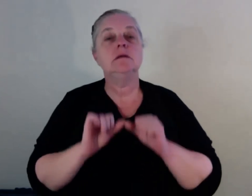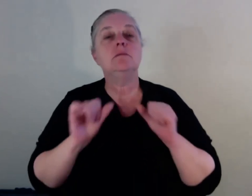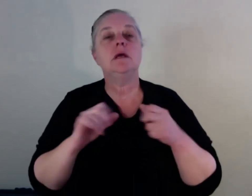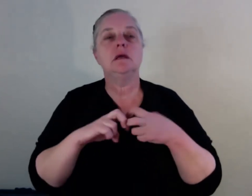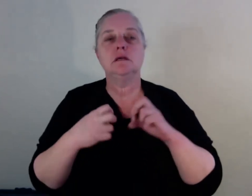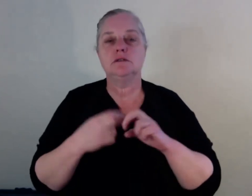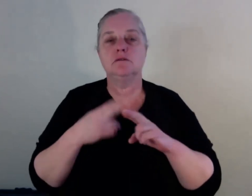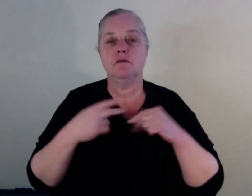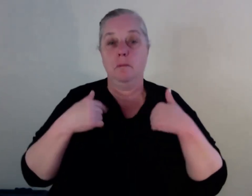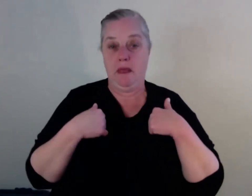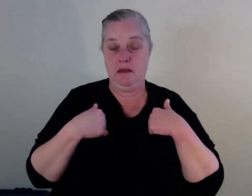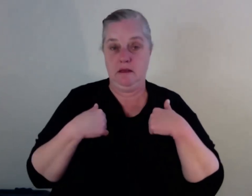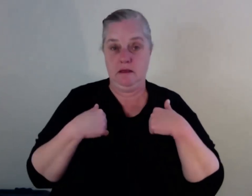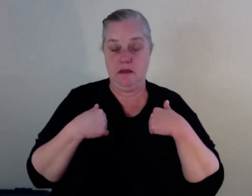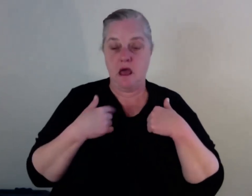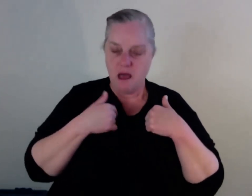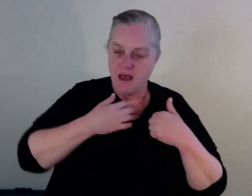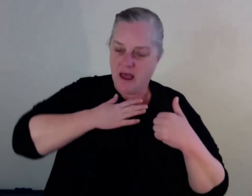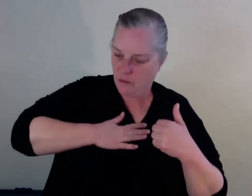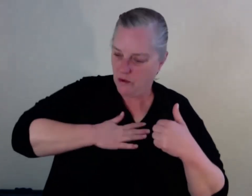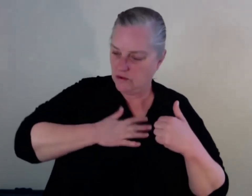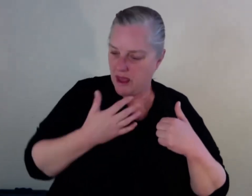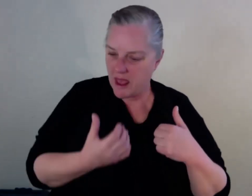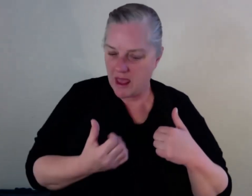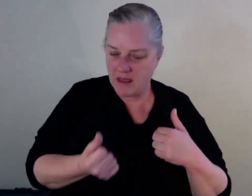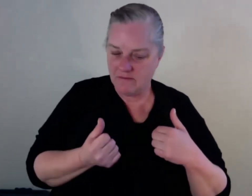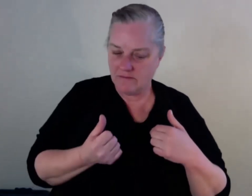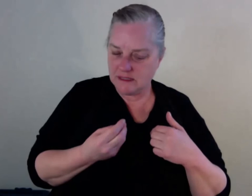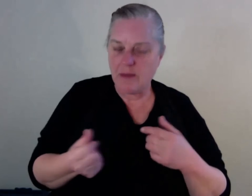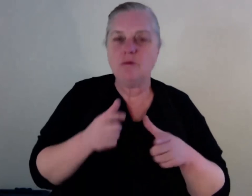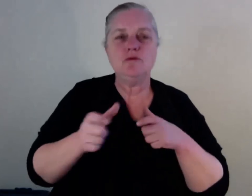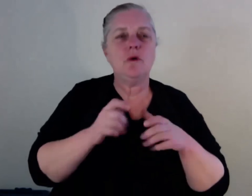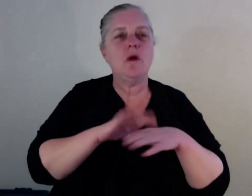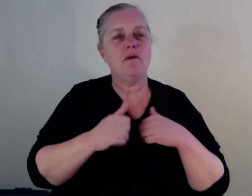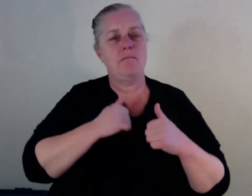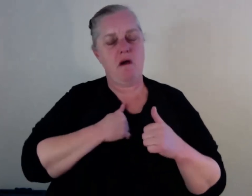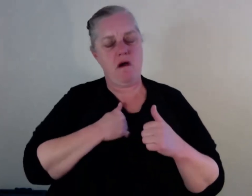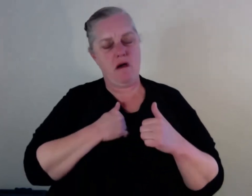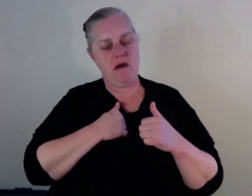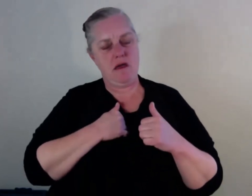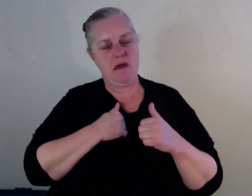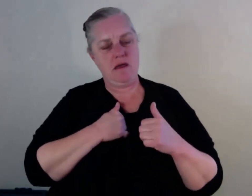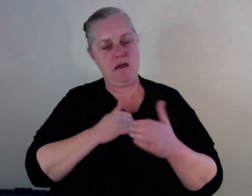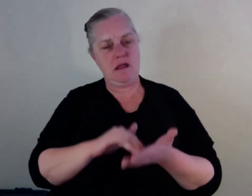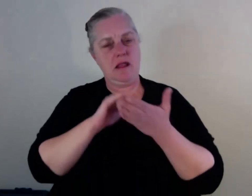treatment, being whatever form it is. I would not like to be forced onto methadone, because personally, I do not like